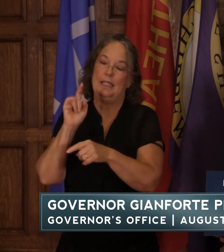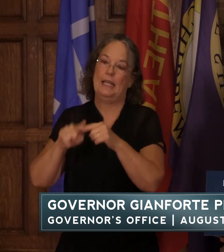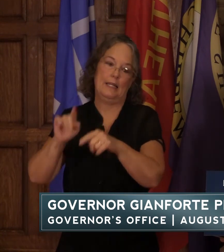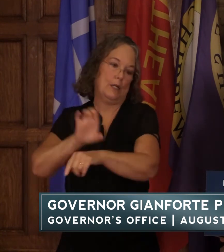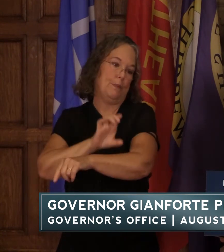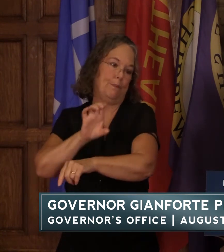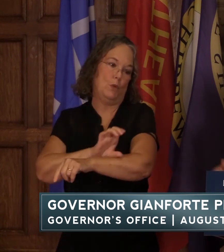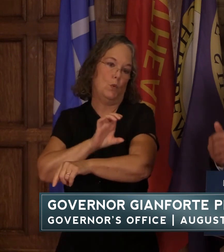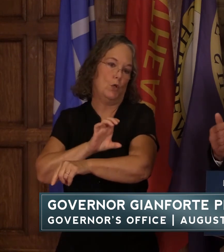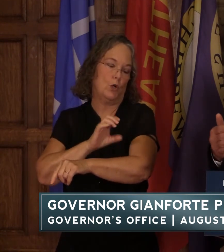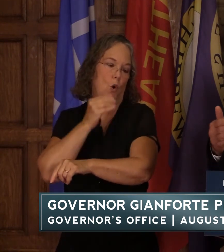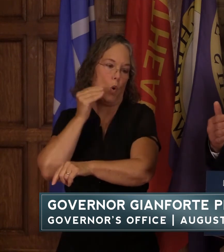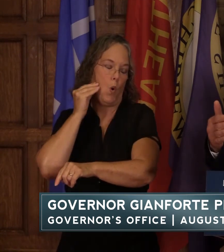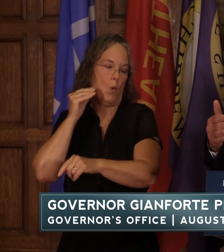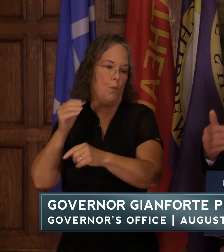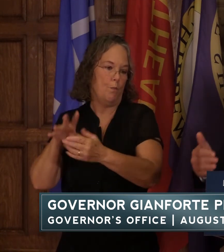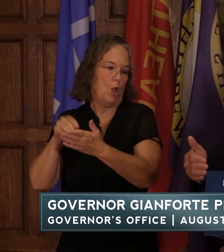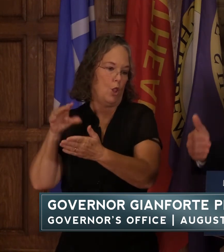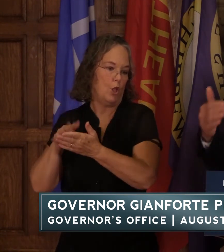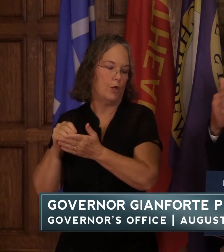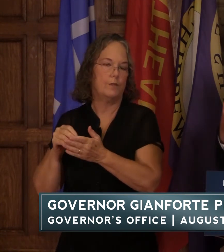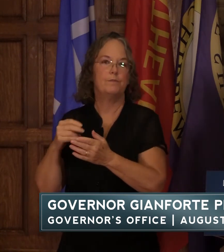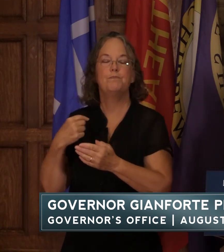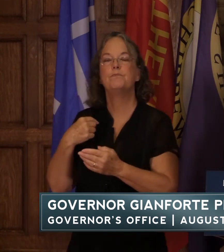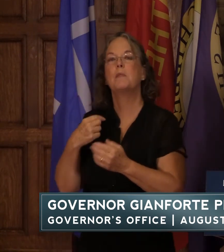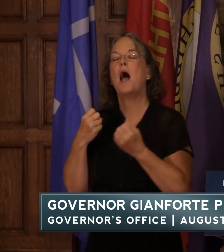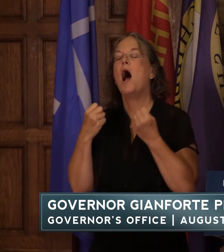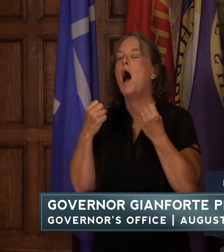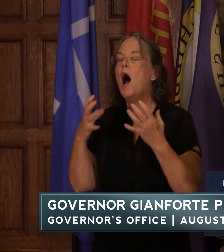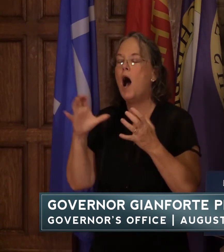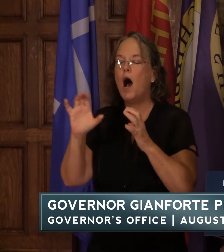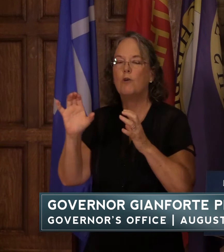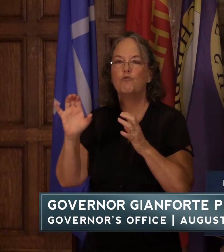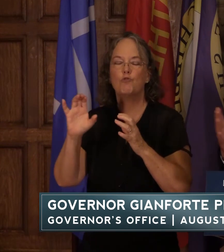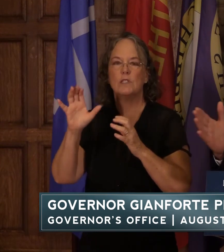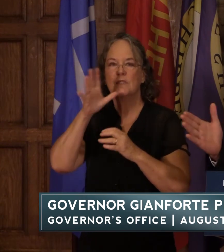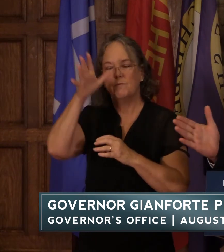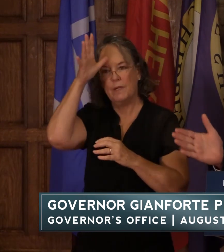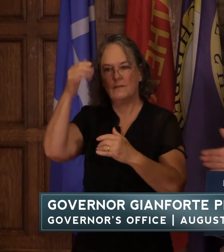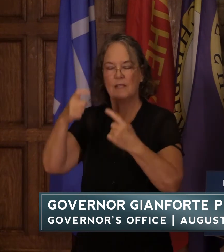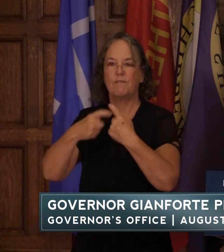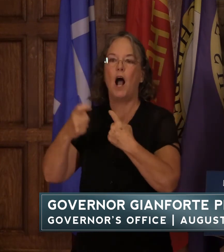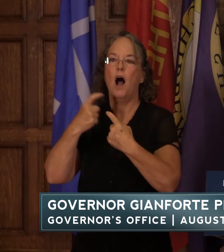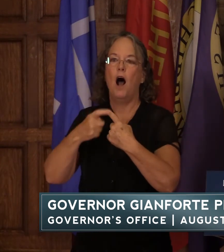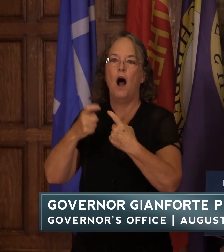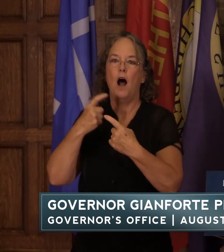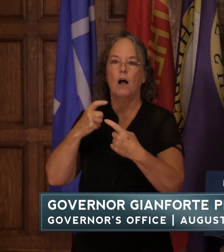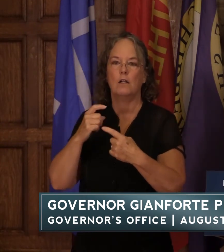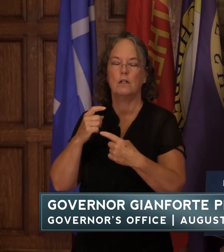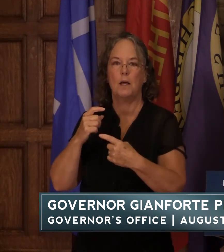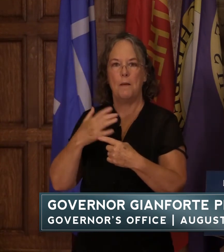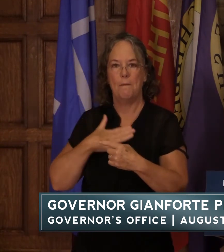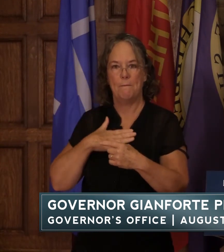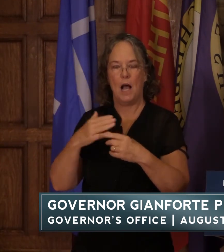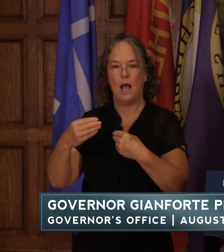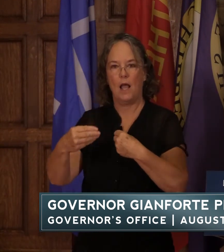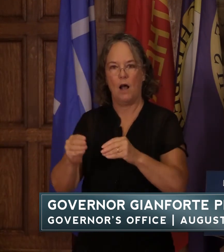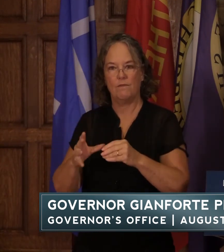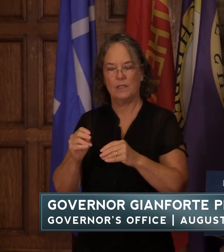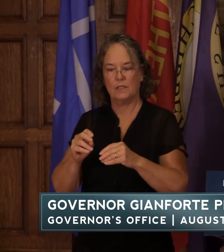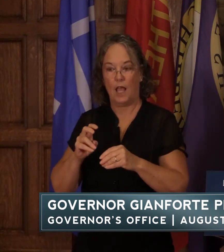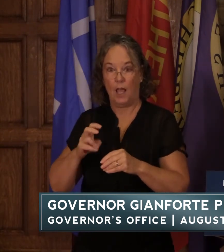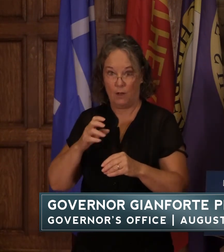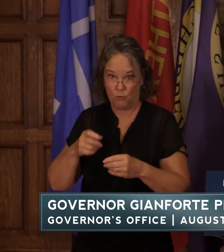this school year well we have heard from hundreds of parents calling the governor's office and in my travels around the state uh